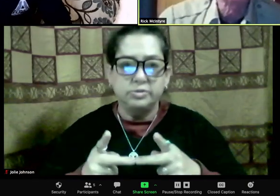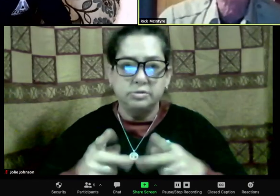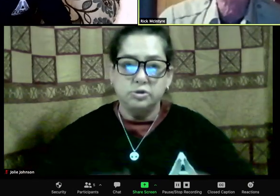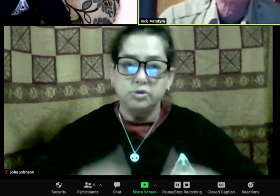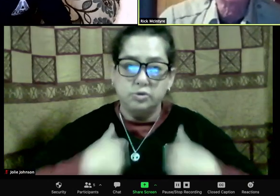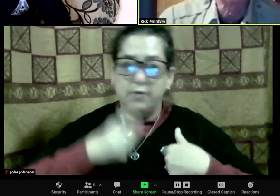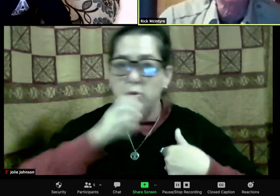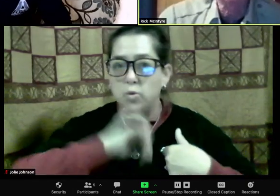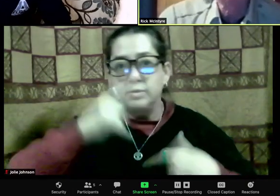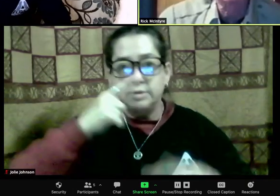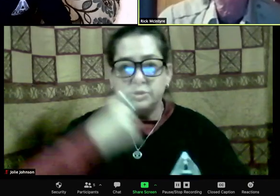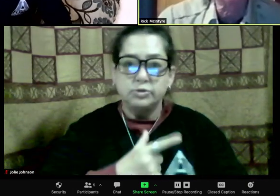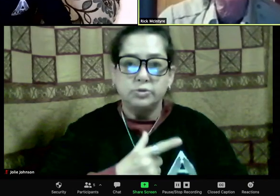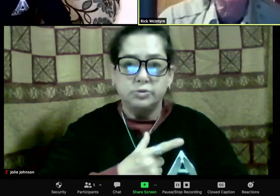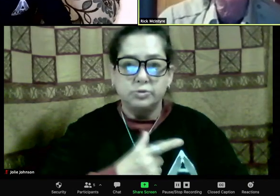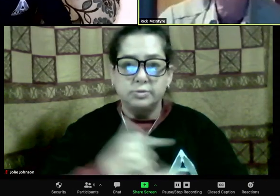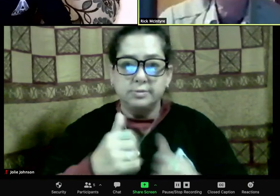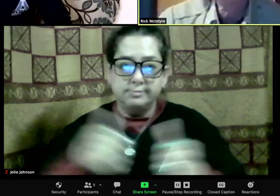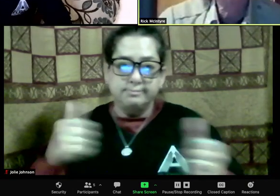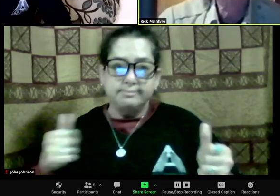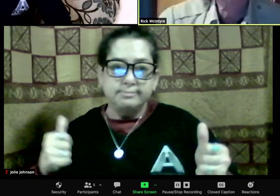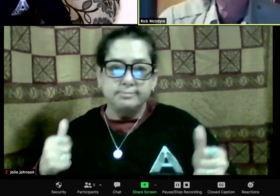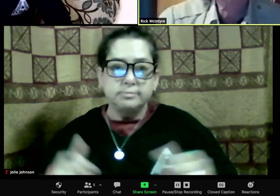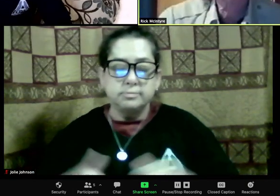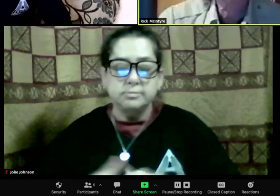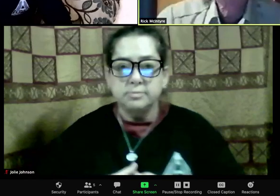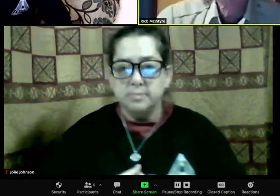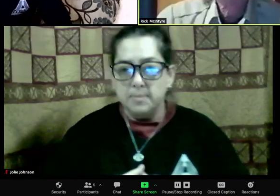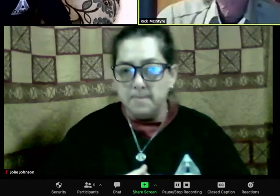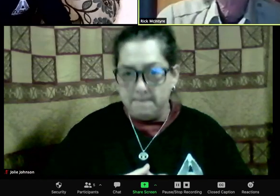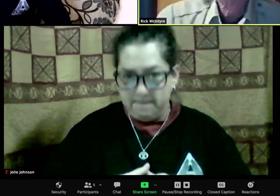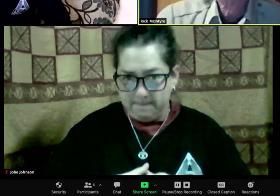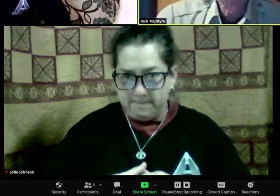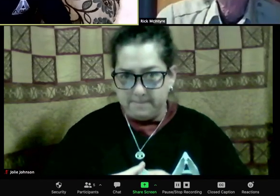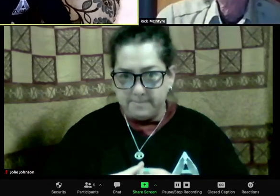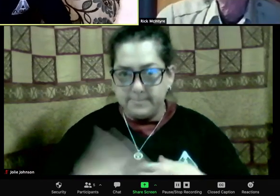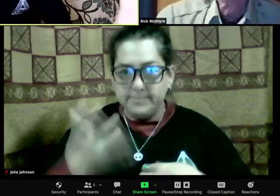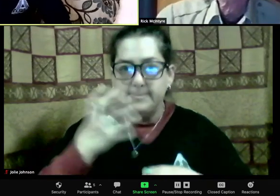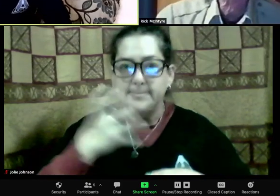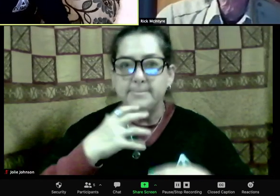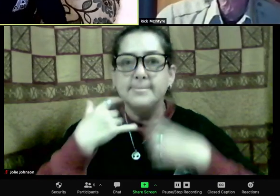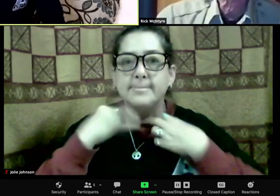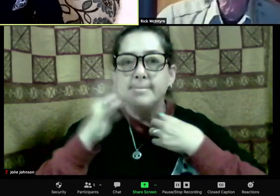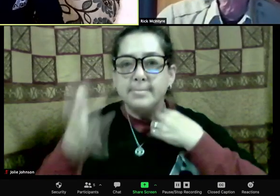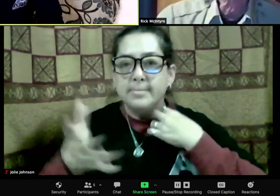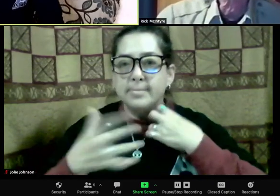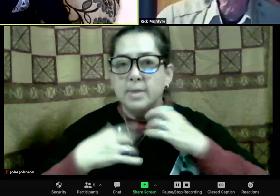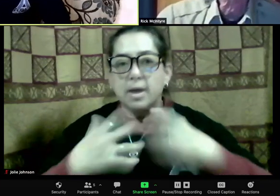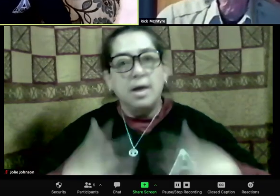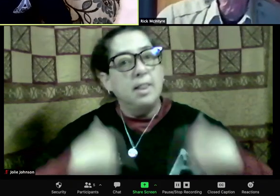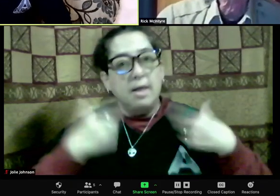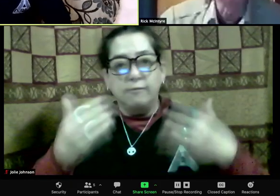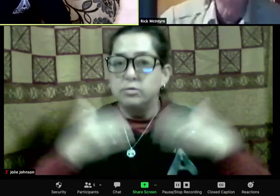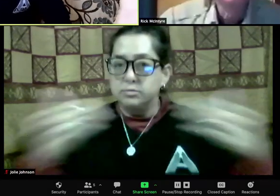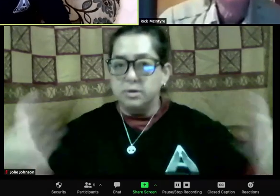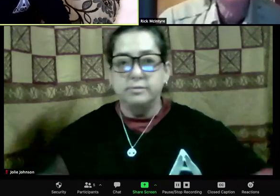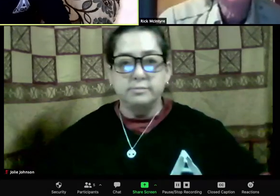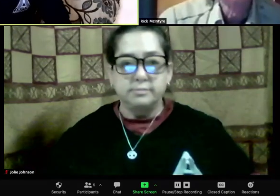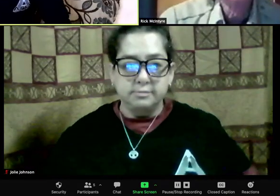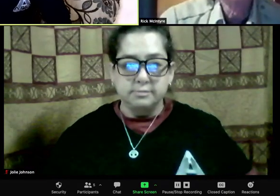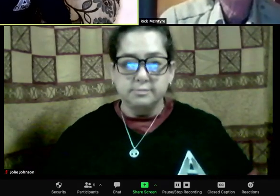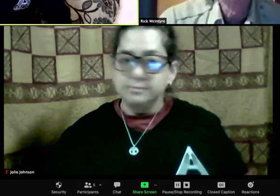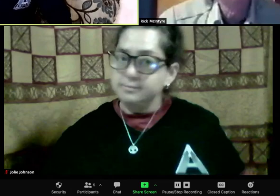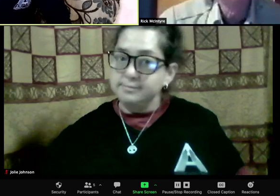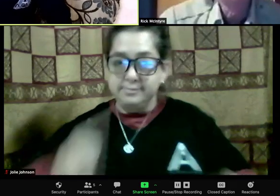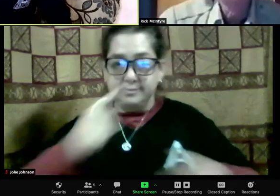the other older sister, and beat her up. And so now the younger sister is totally